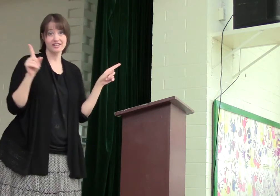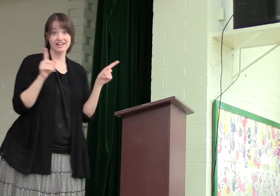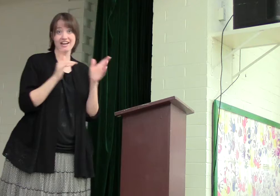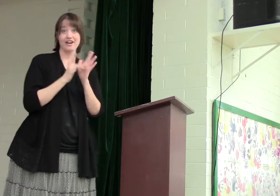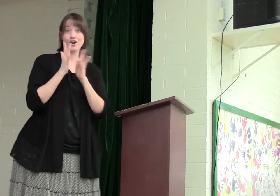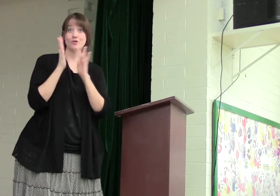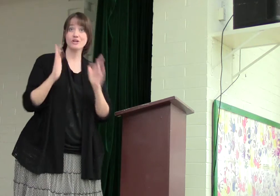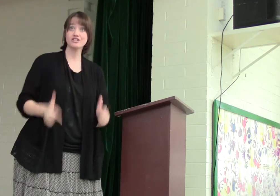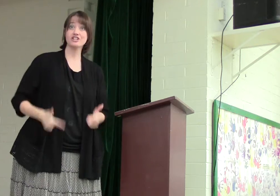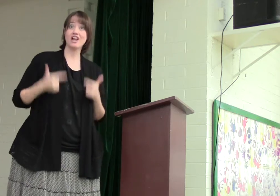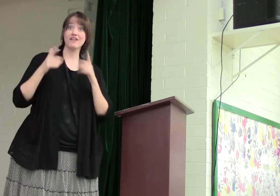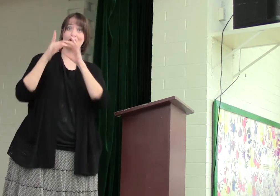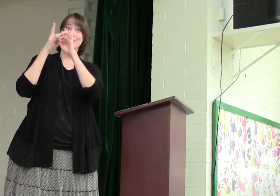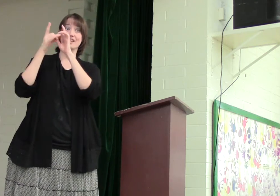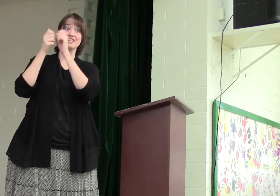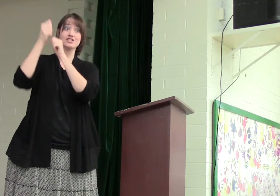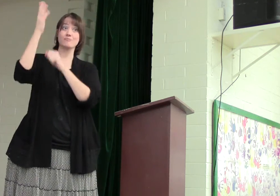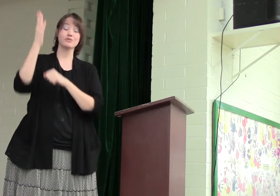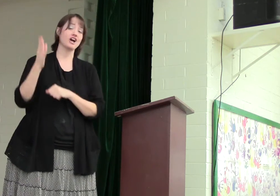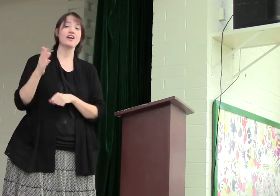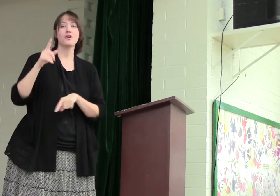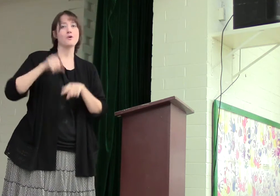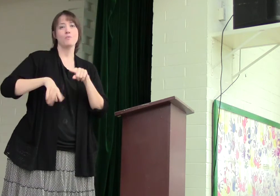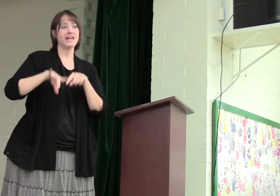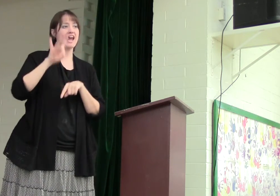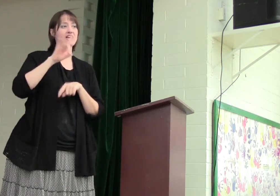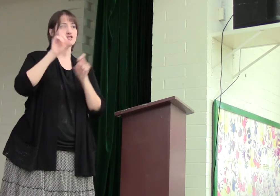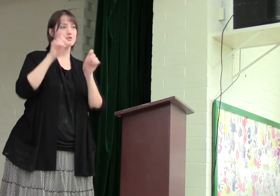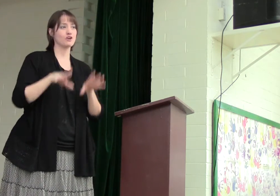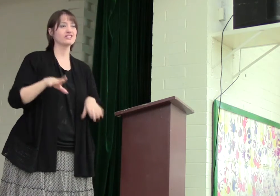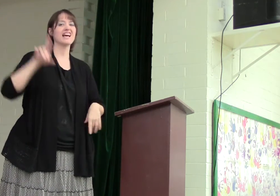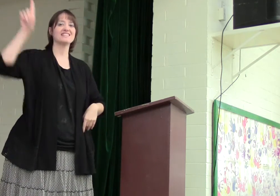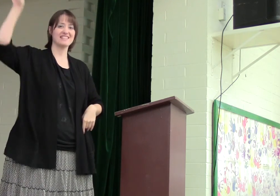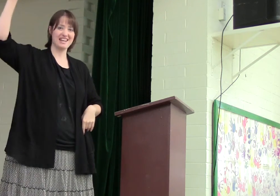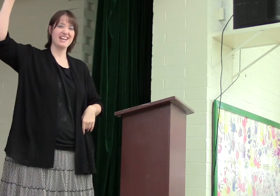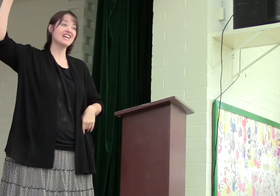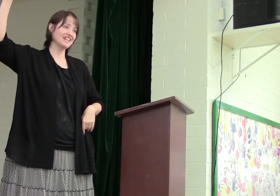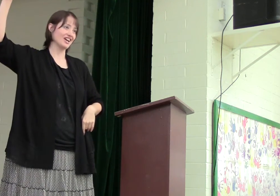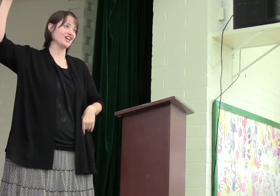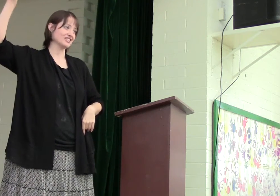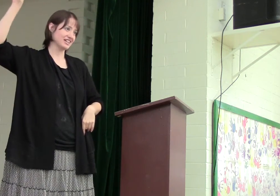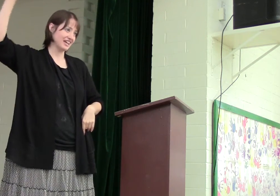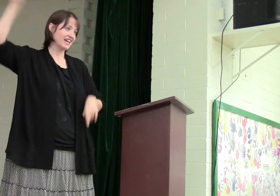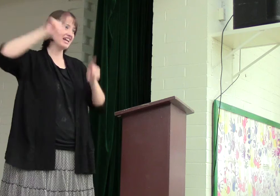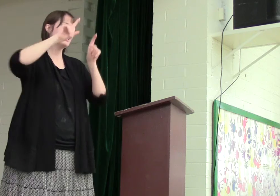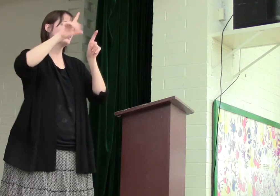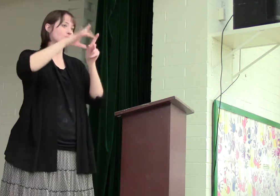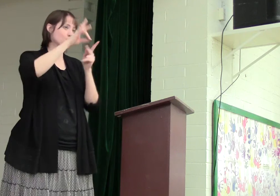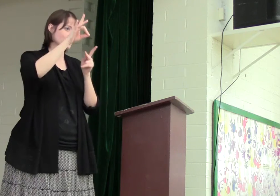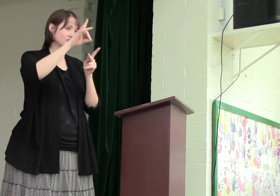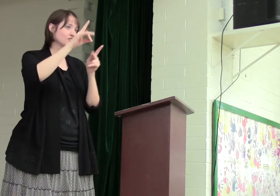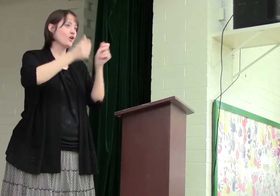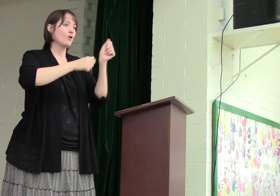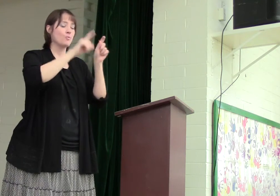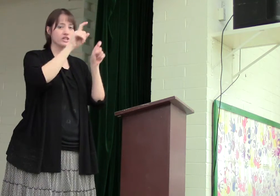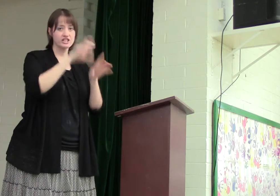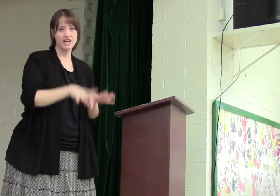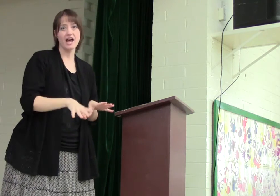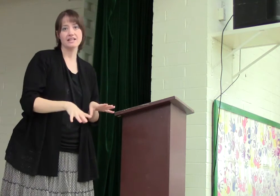in our Christian life and our relationship with God, we can't choose our tests. He does. He chooses which tests.